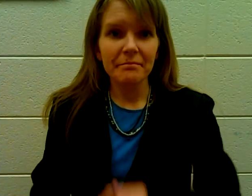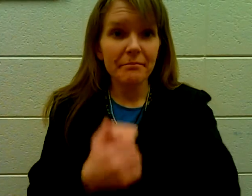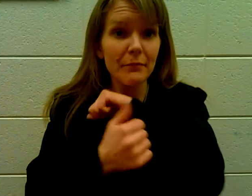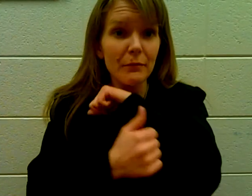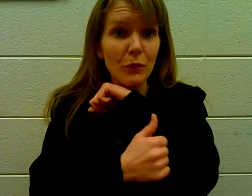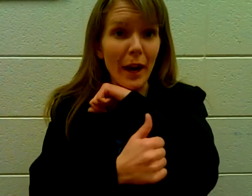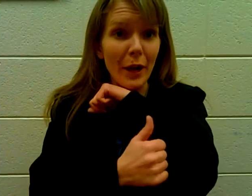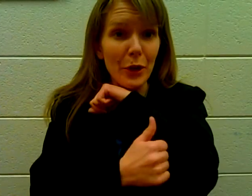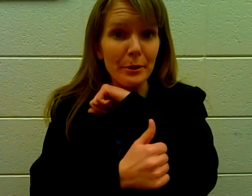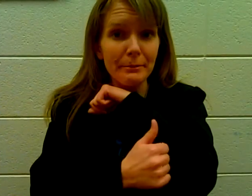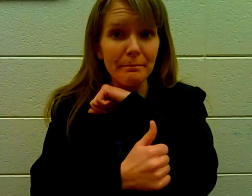Cracker.